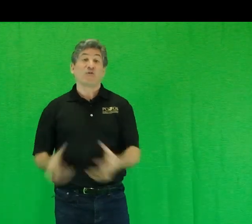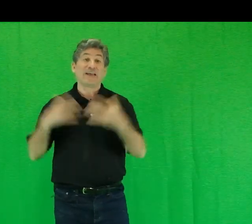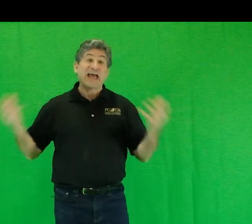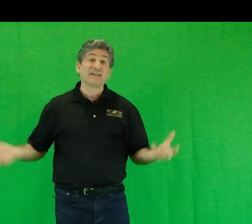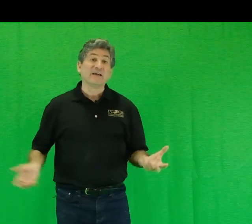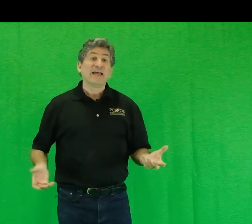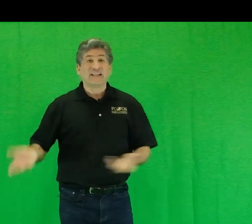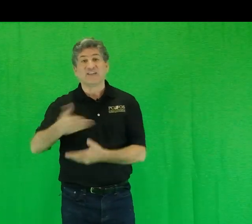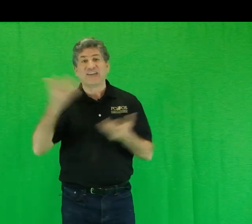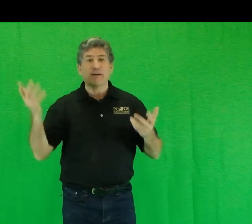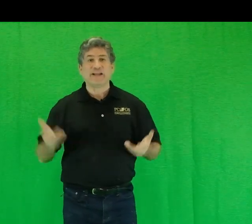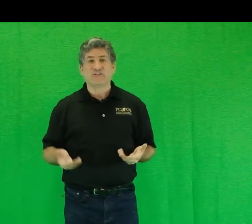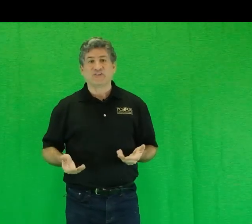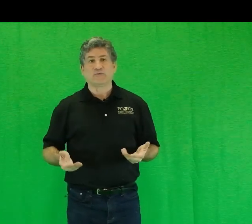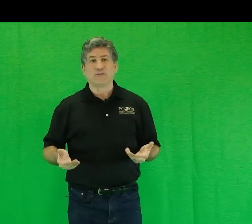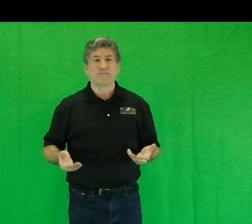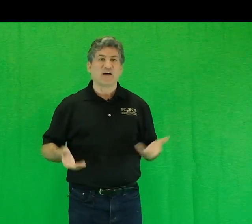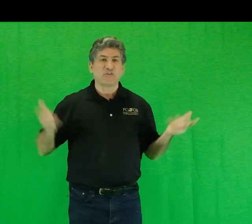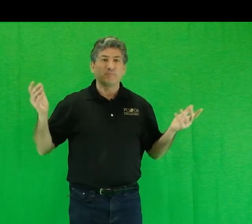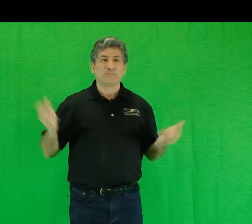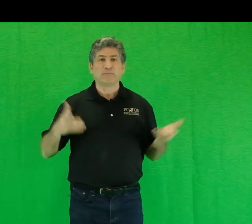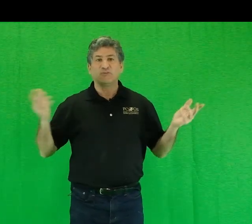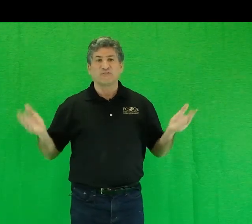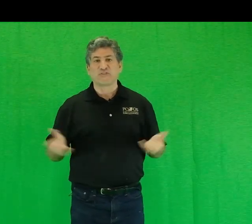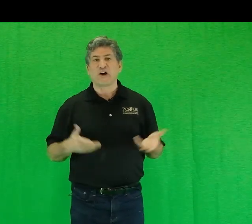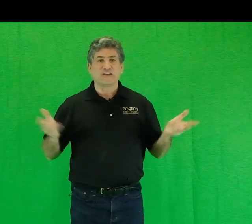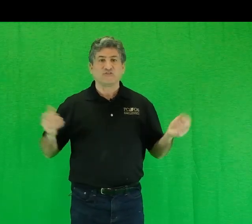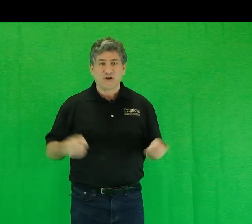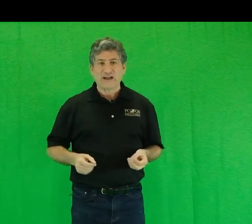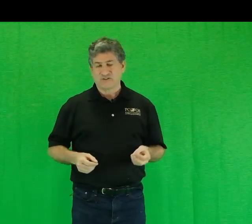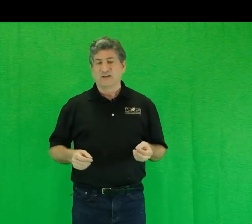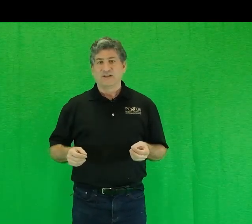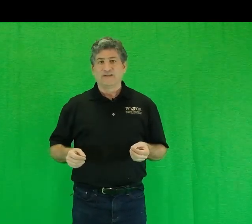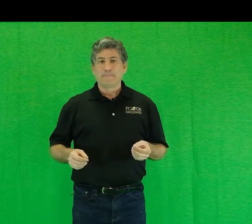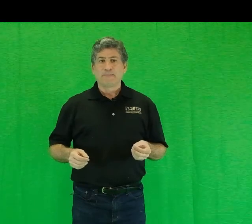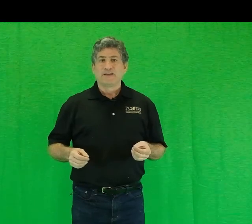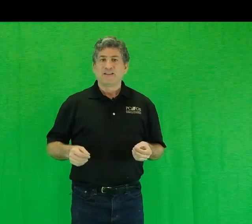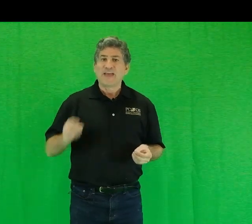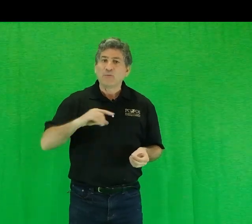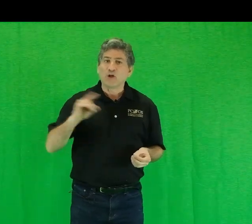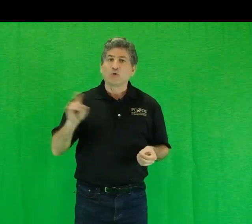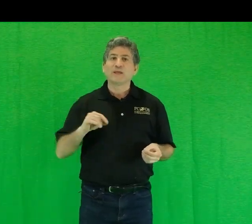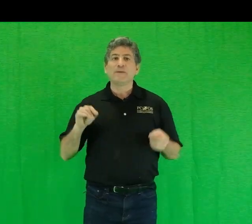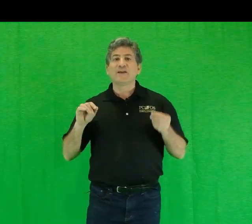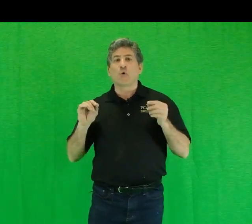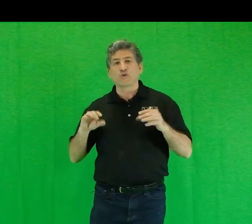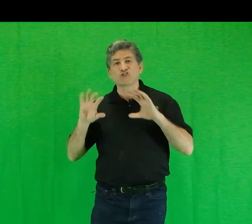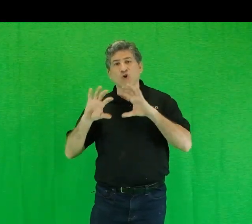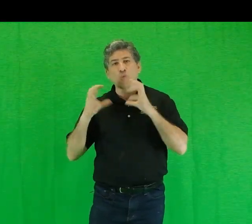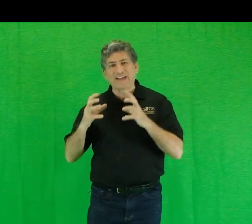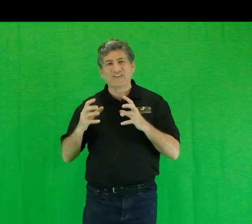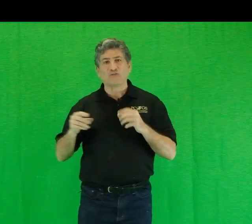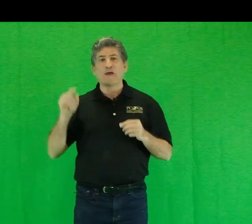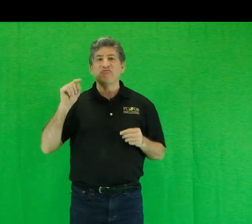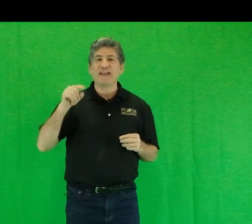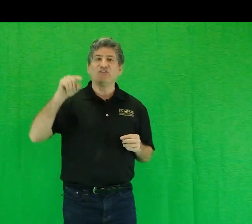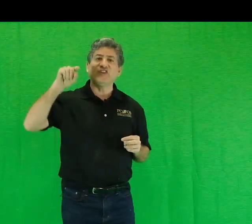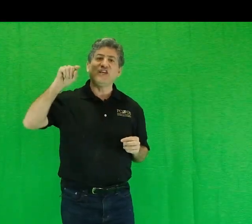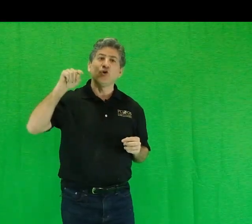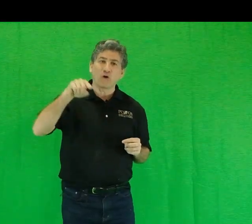again and contaminates it with other people's thoughtless trash. They will only be course-corrected when they see your